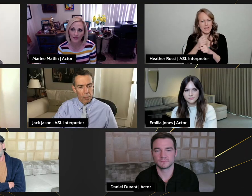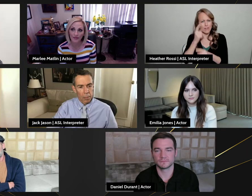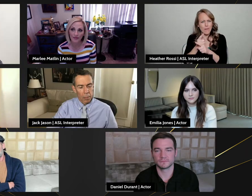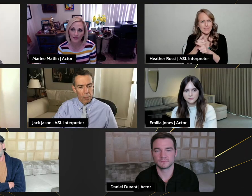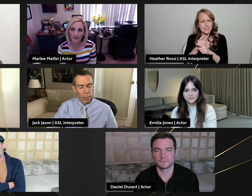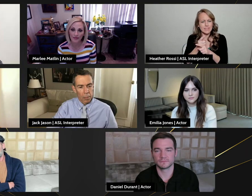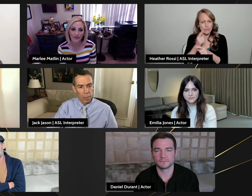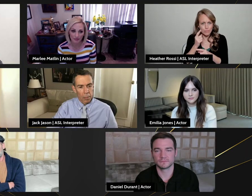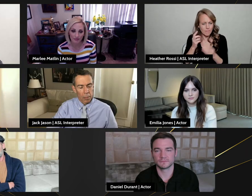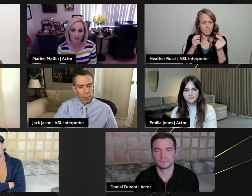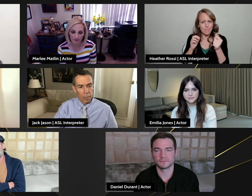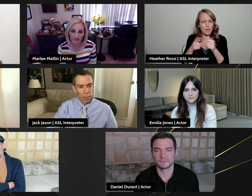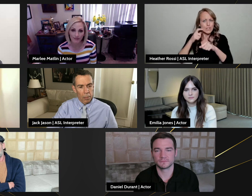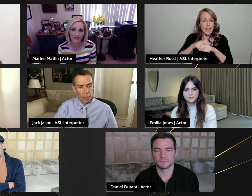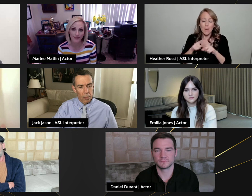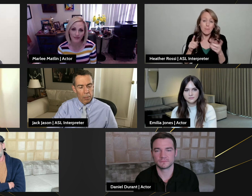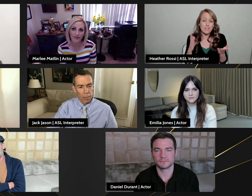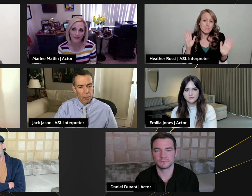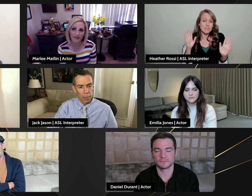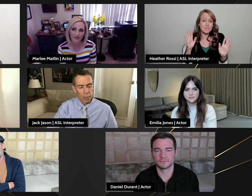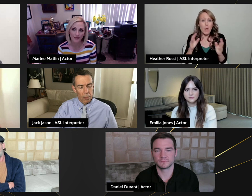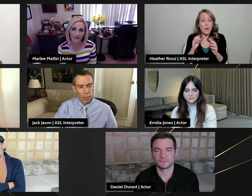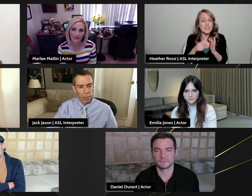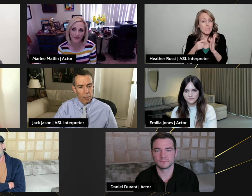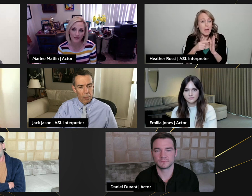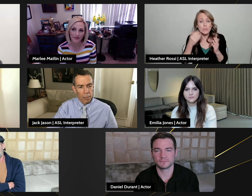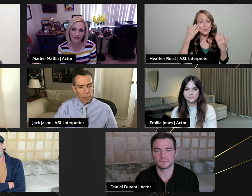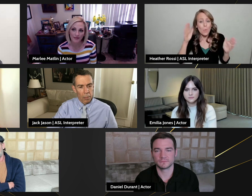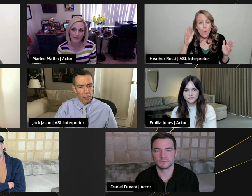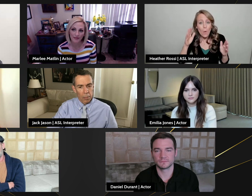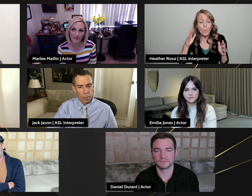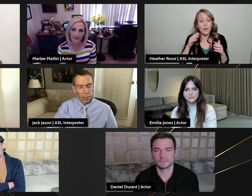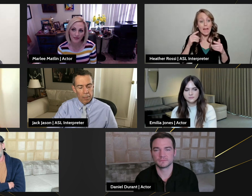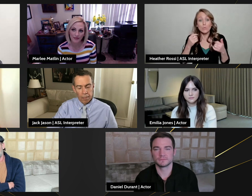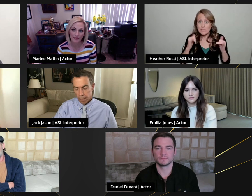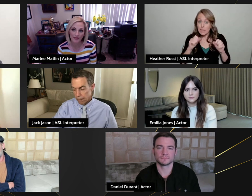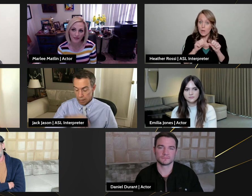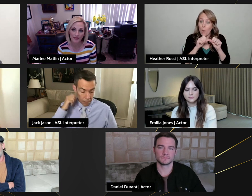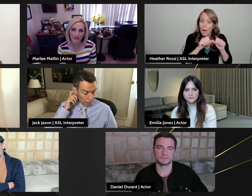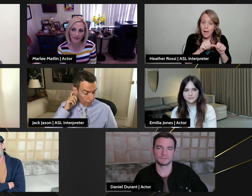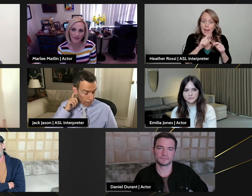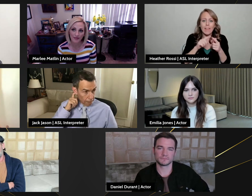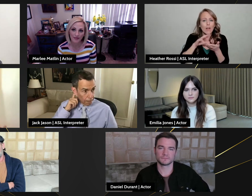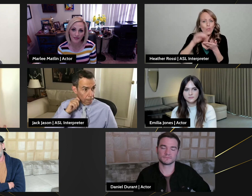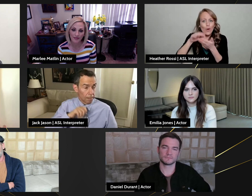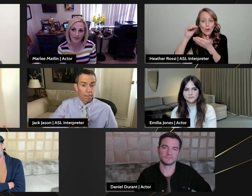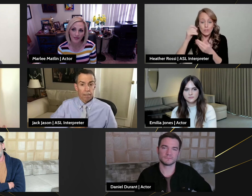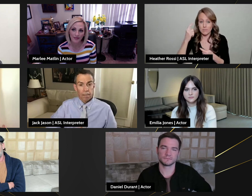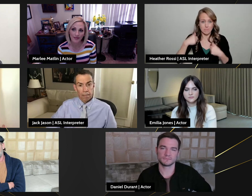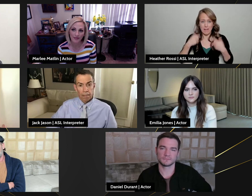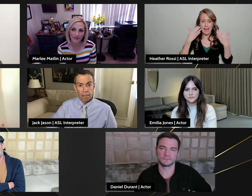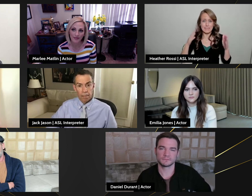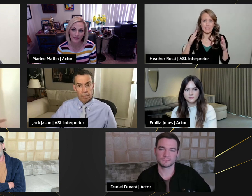don't know, and you just have to know what you don't know and be willing to ask. Like, we had never done this before. I didn't know how this